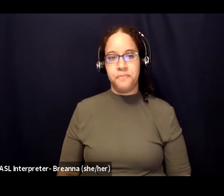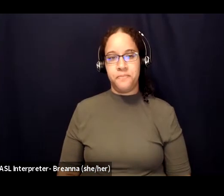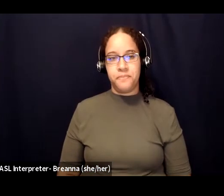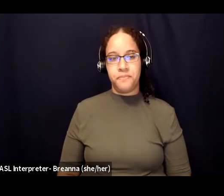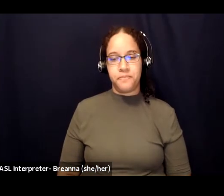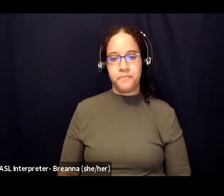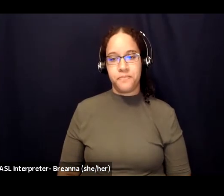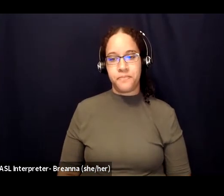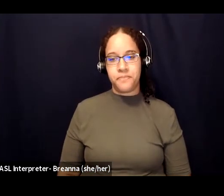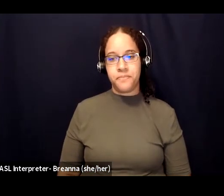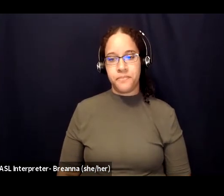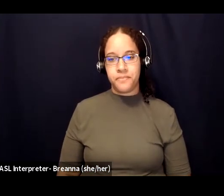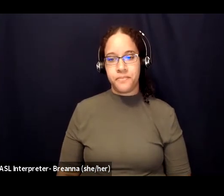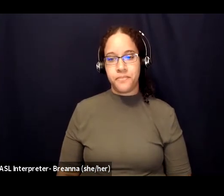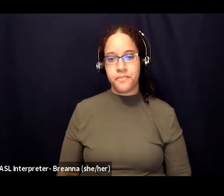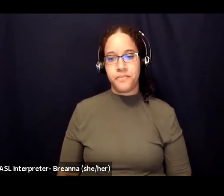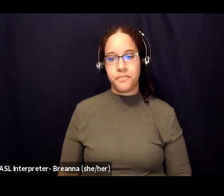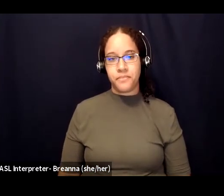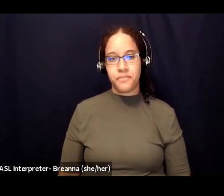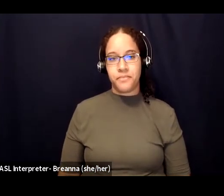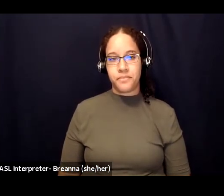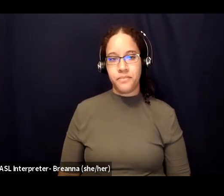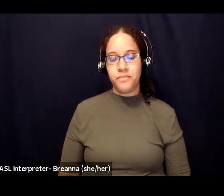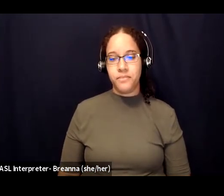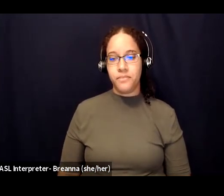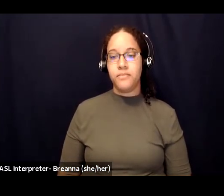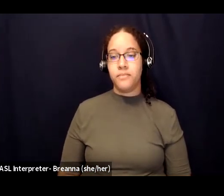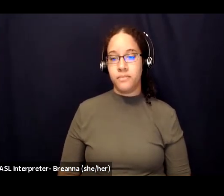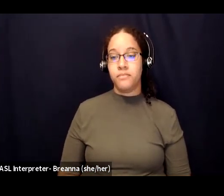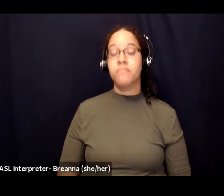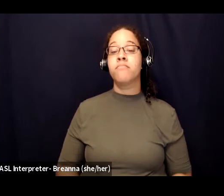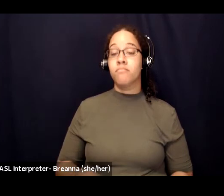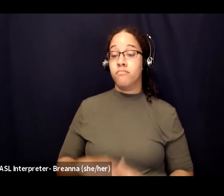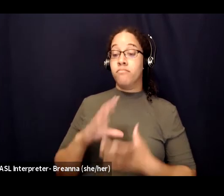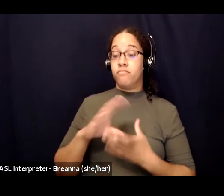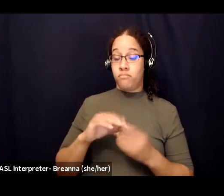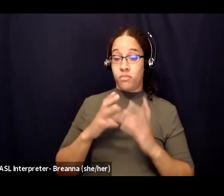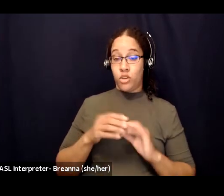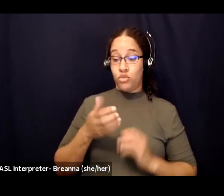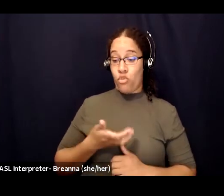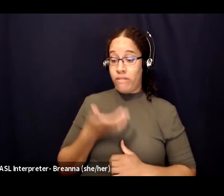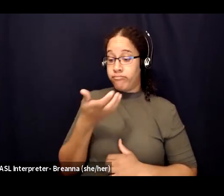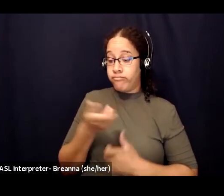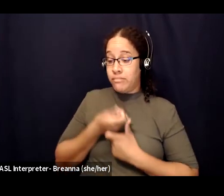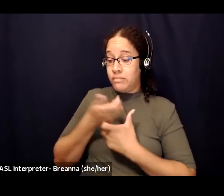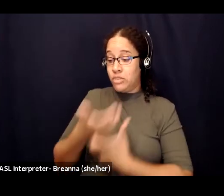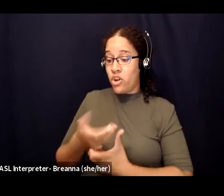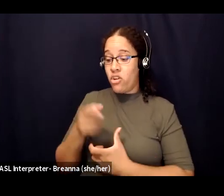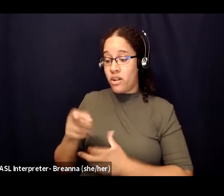and then navigating unsupportive reactions so some of those unsupportive reactions could be doubting or questioning